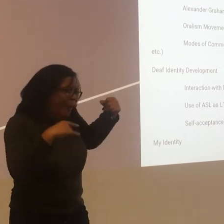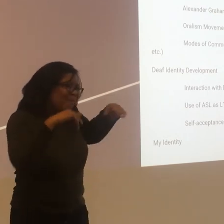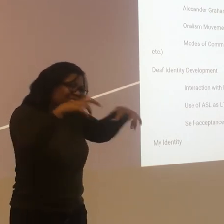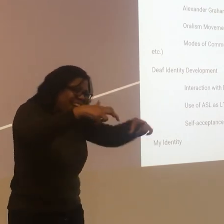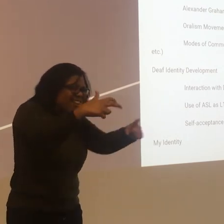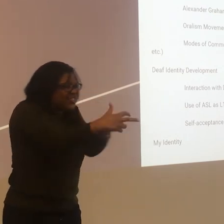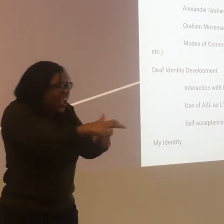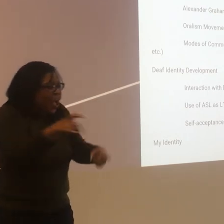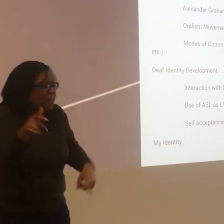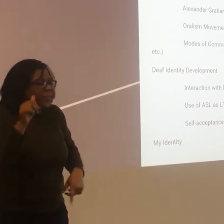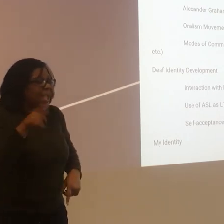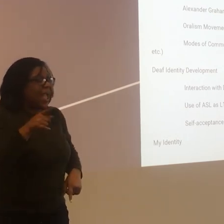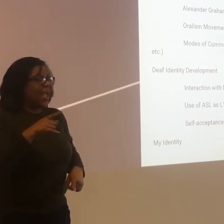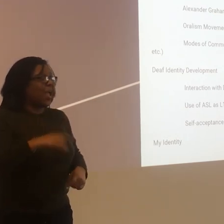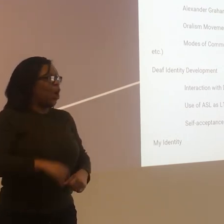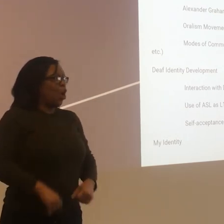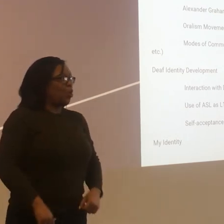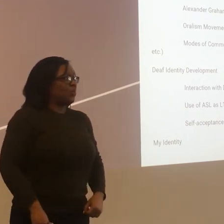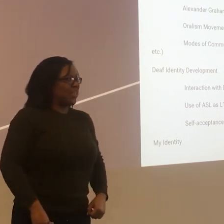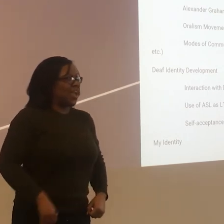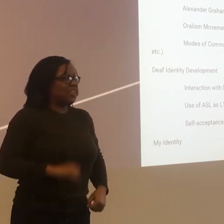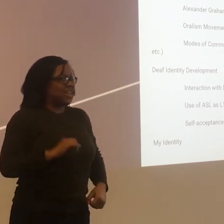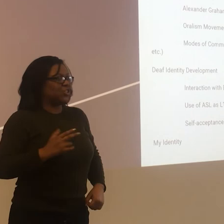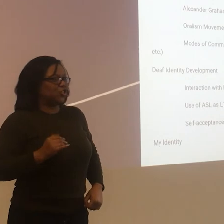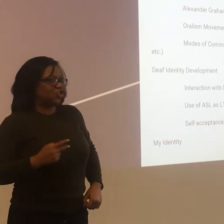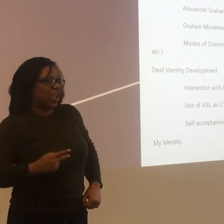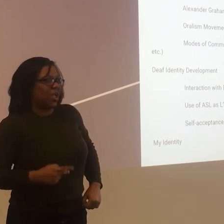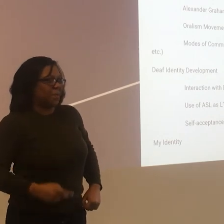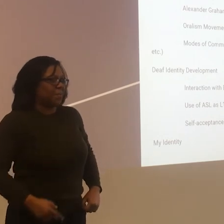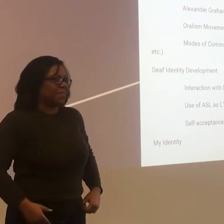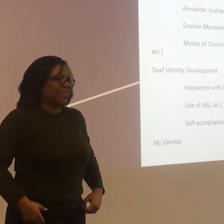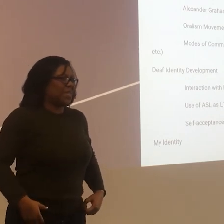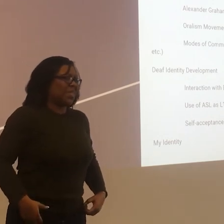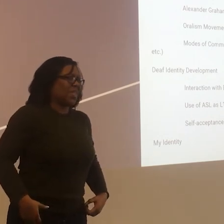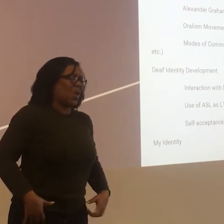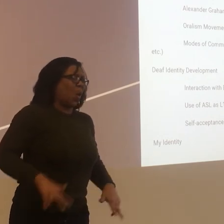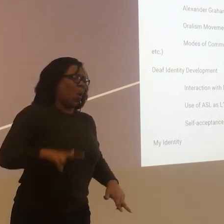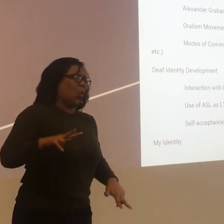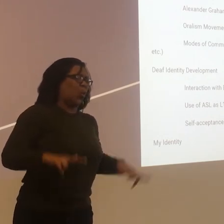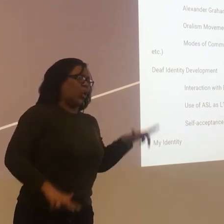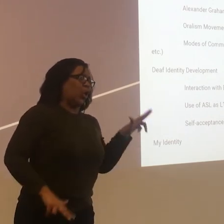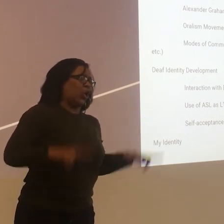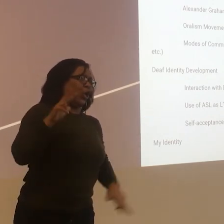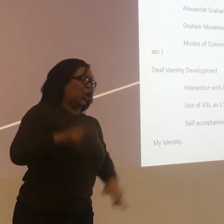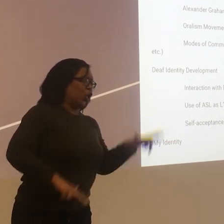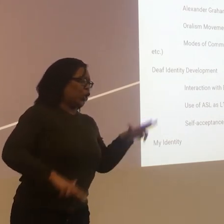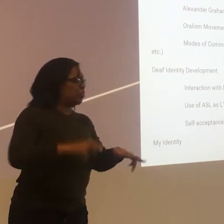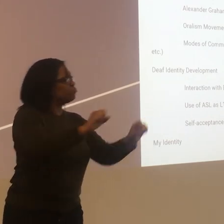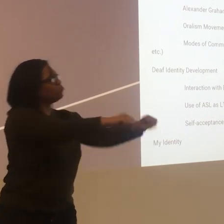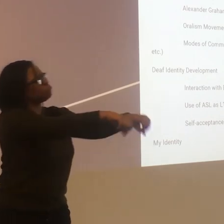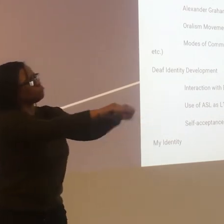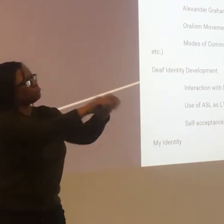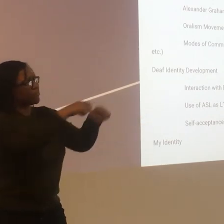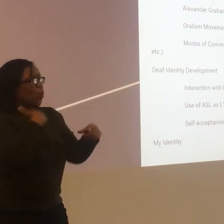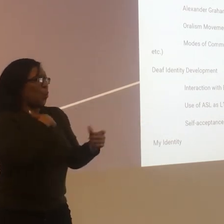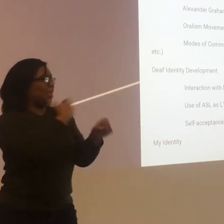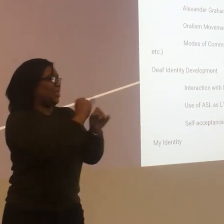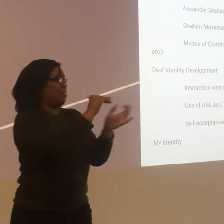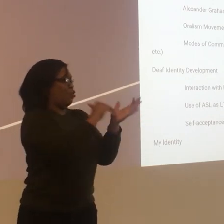signing style that I'm using. I can't just be naturally black and sign because the white interpreter